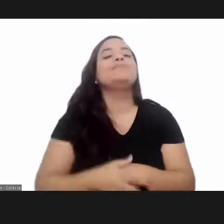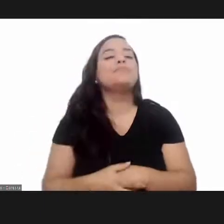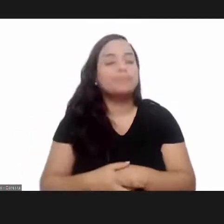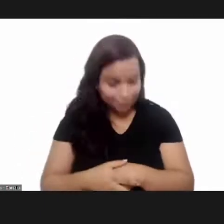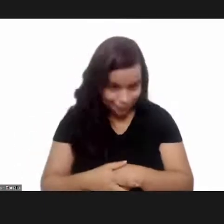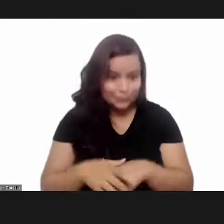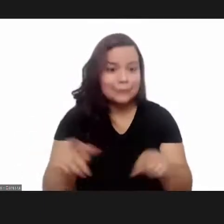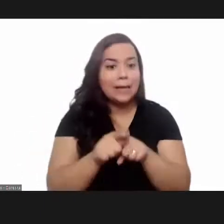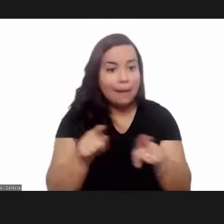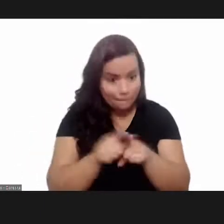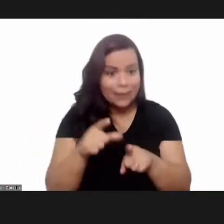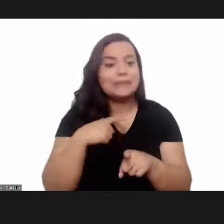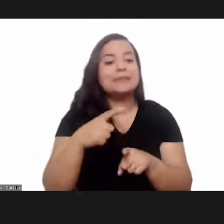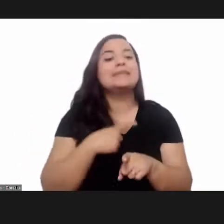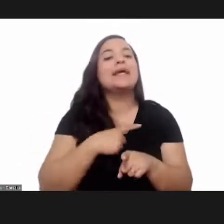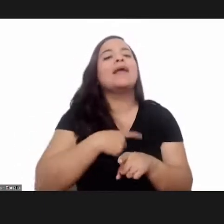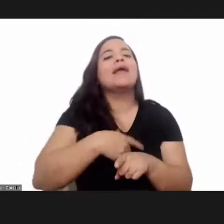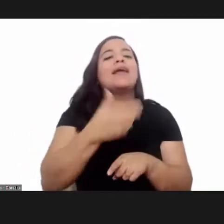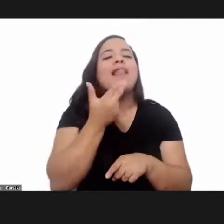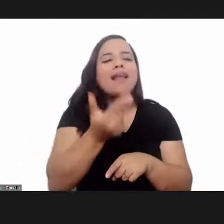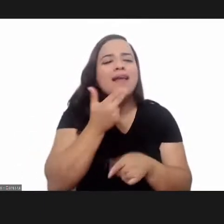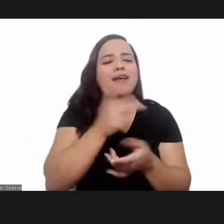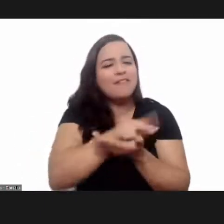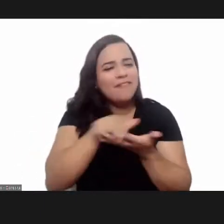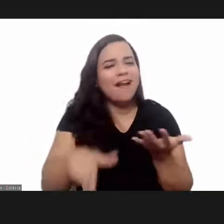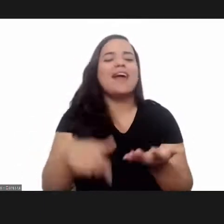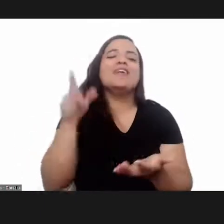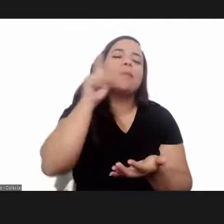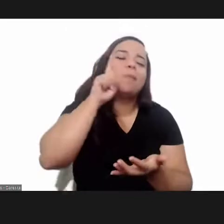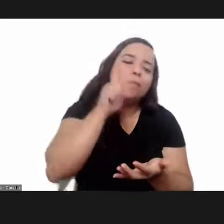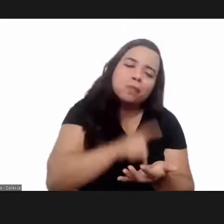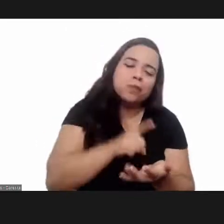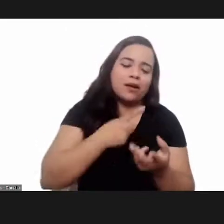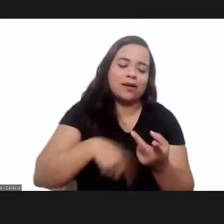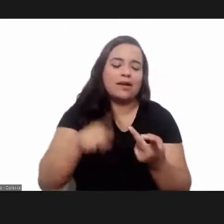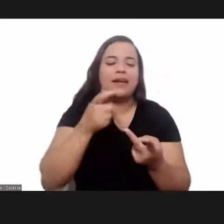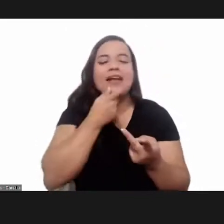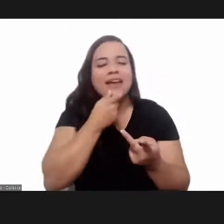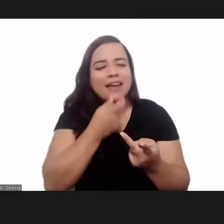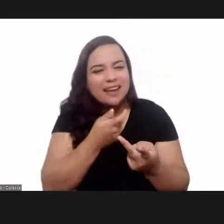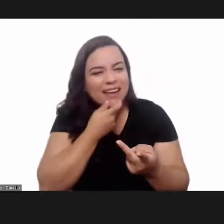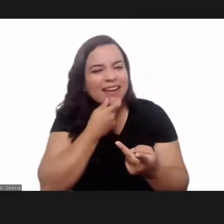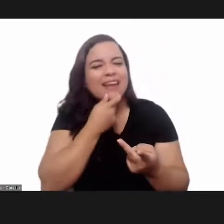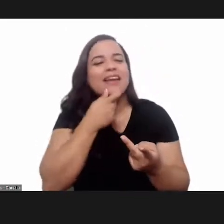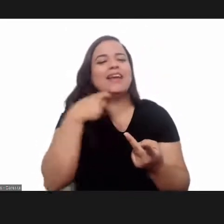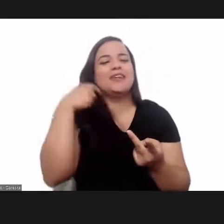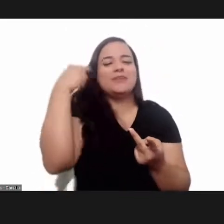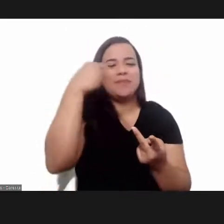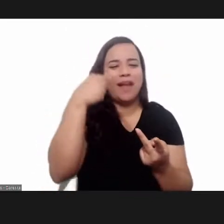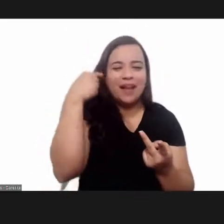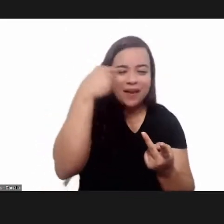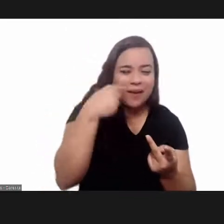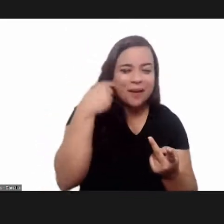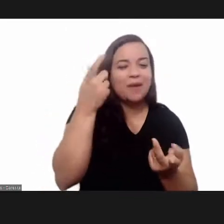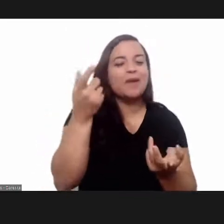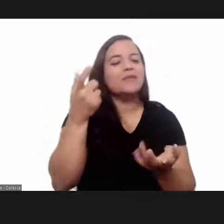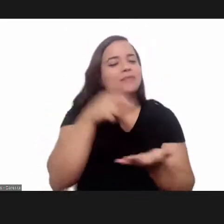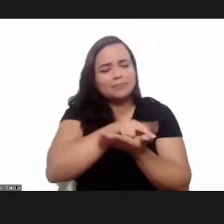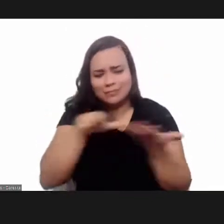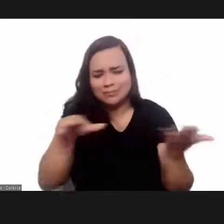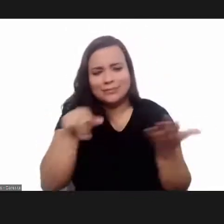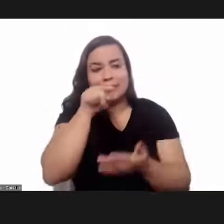widely in english and spanish and so this is going to be a major contribution to